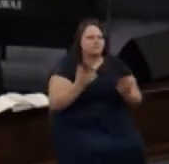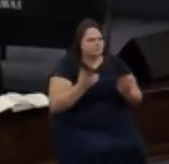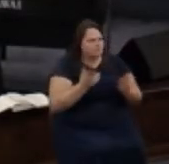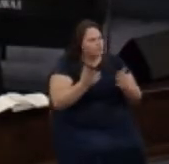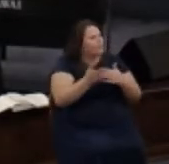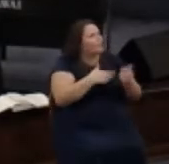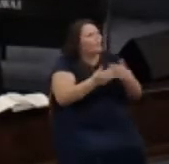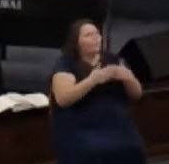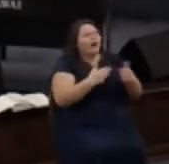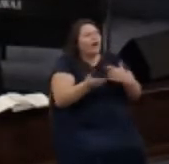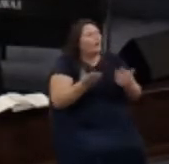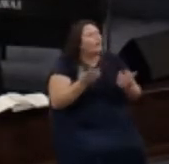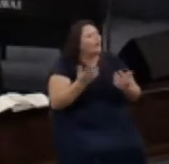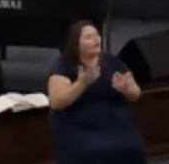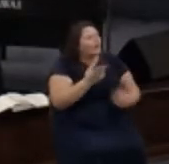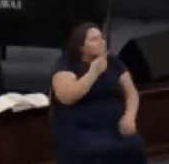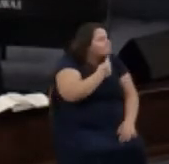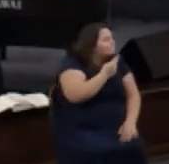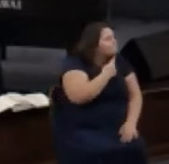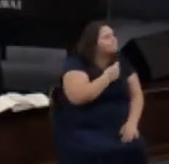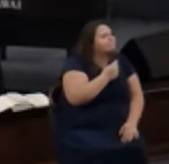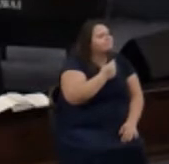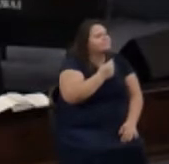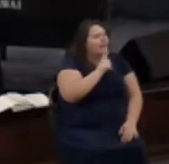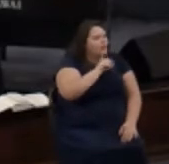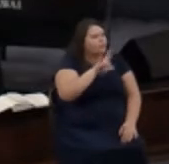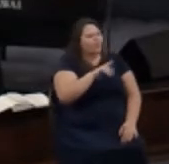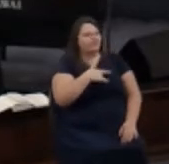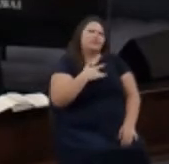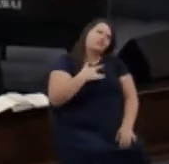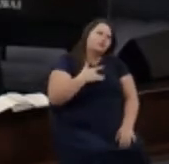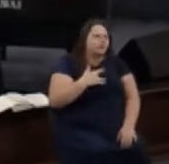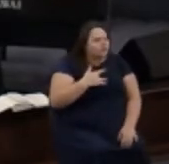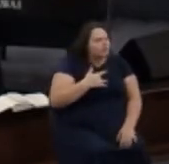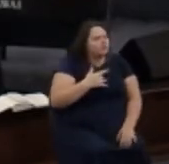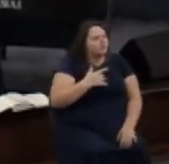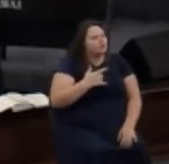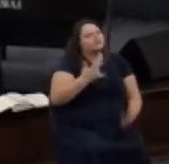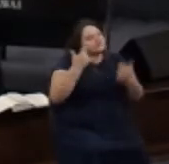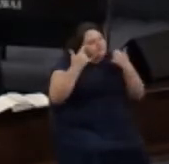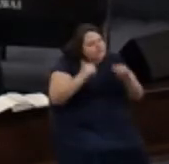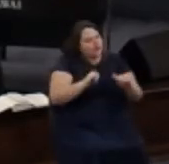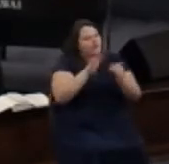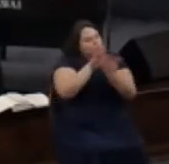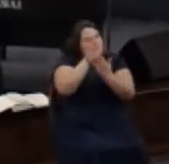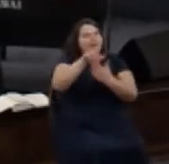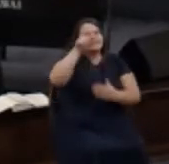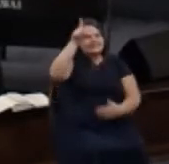like the answer or not you still need to praise God because he is God